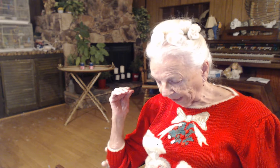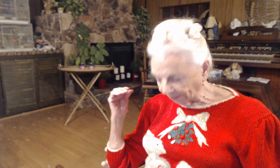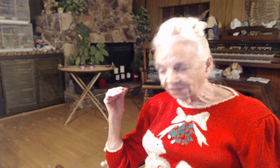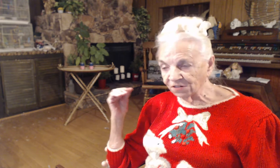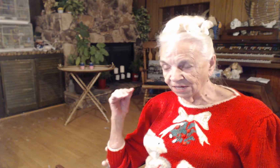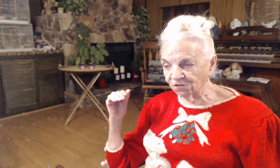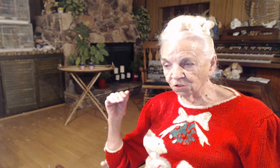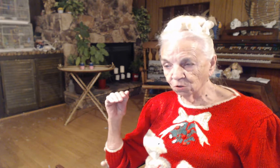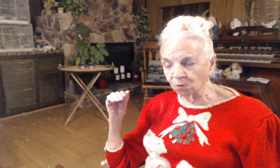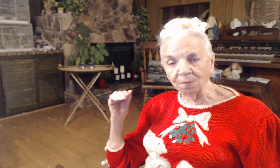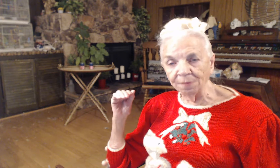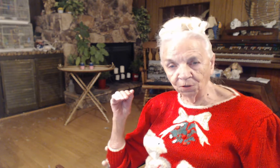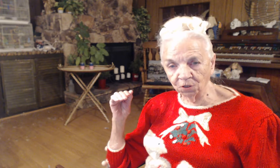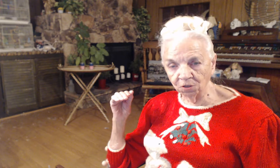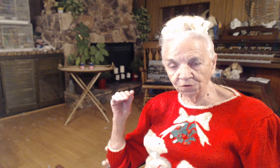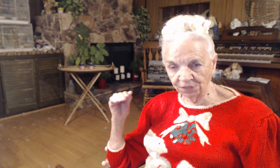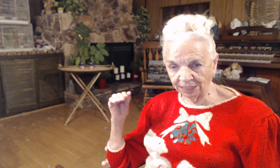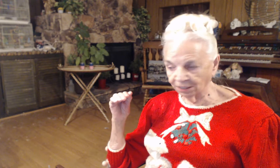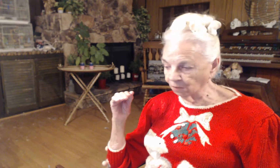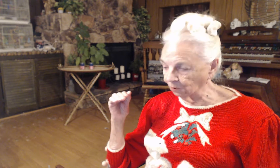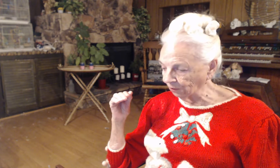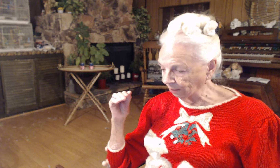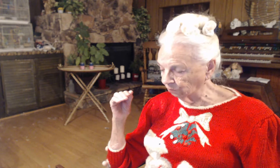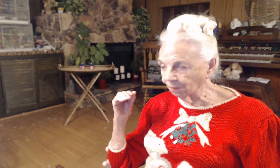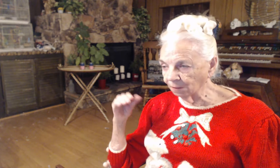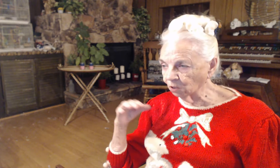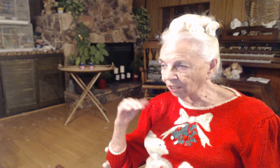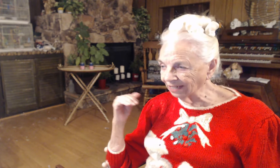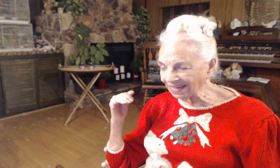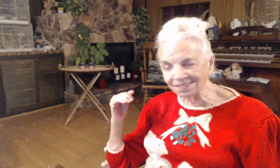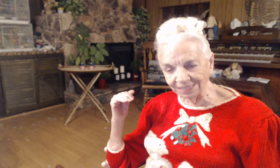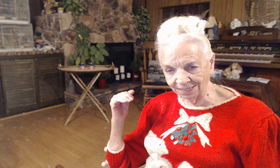this has to do with miracles in Capernaum. Remember our last lesson,